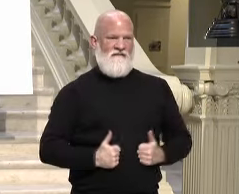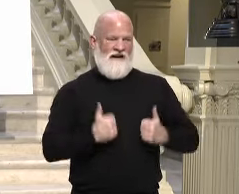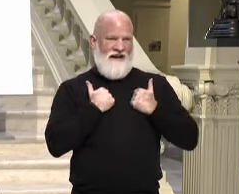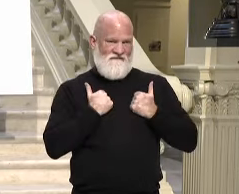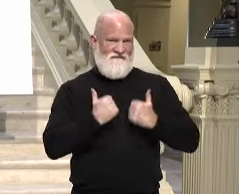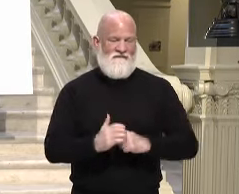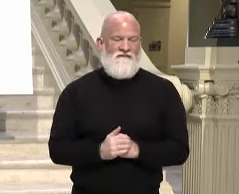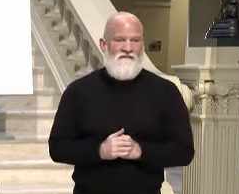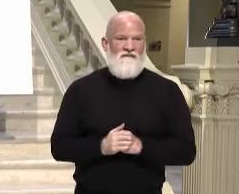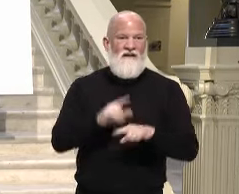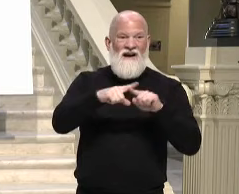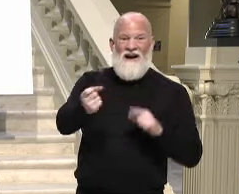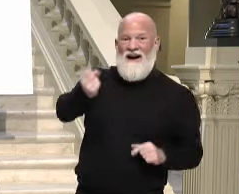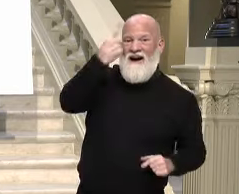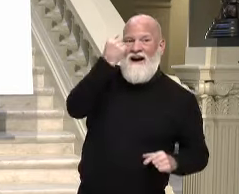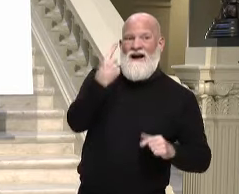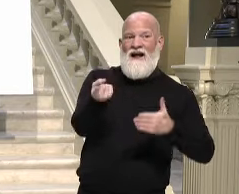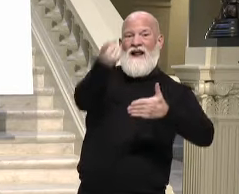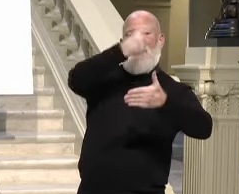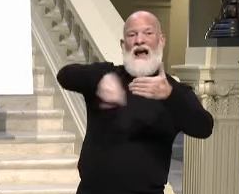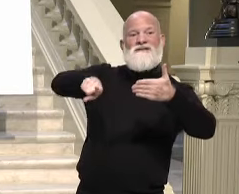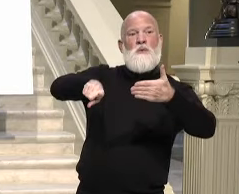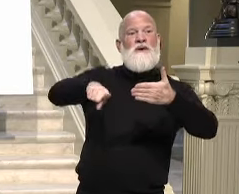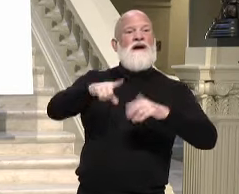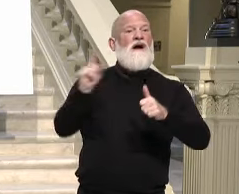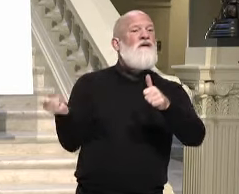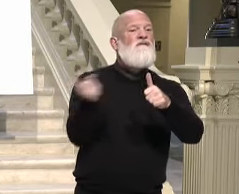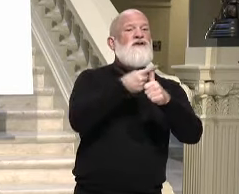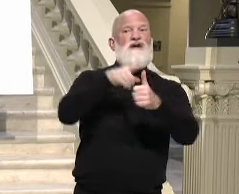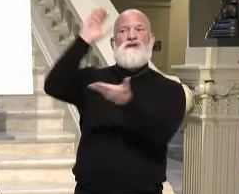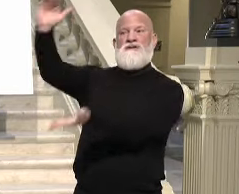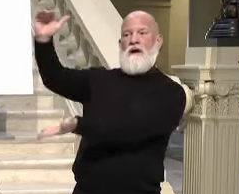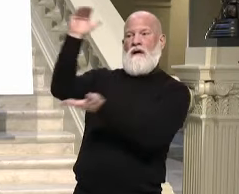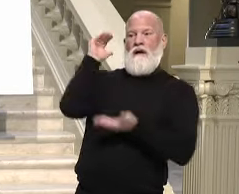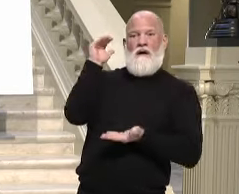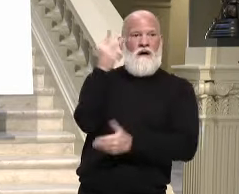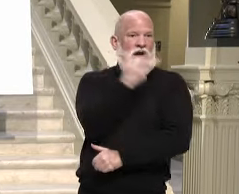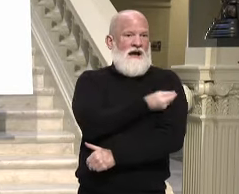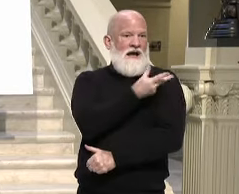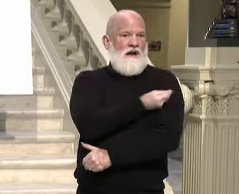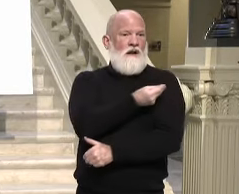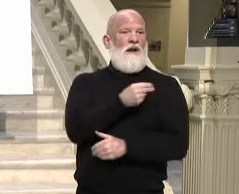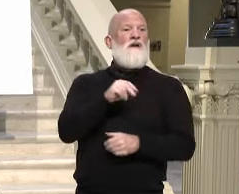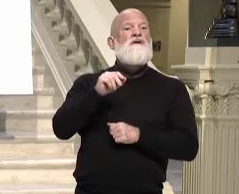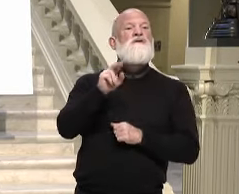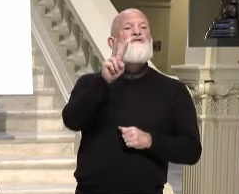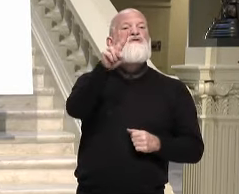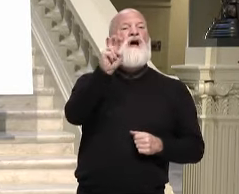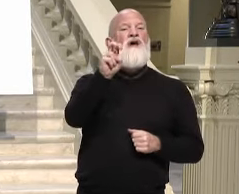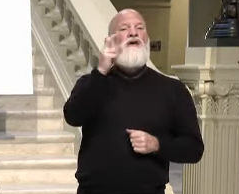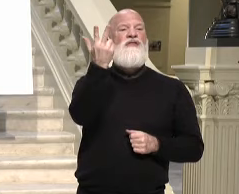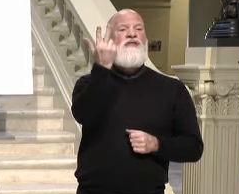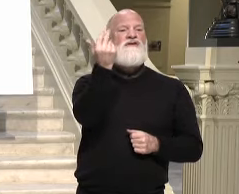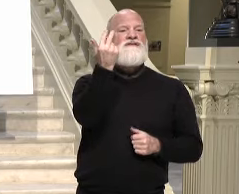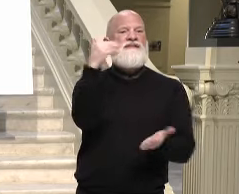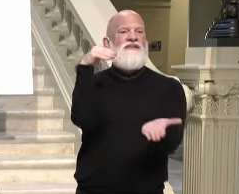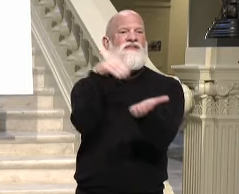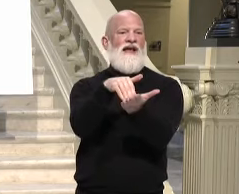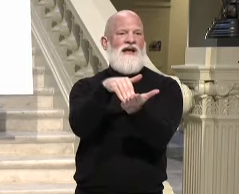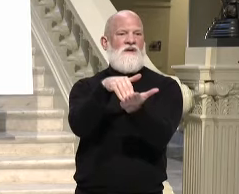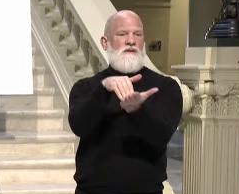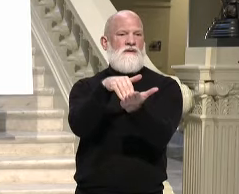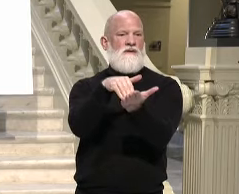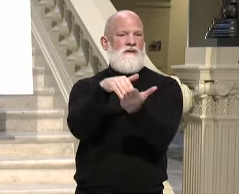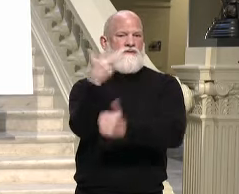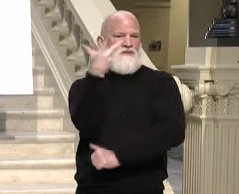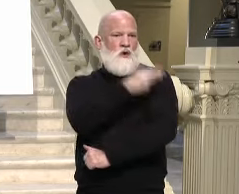first dose allocation will be over 223,000 doses. That is up from 198,000 this week.